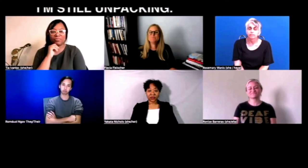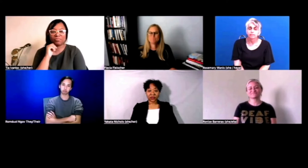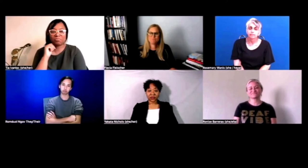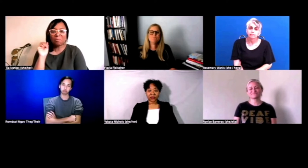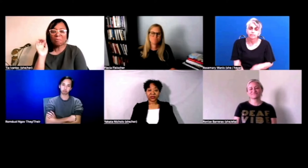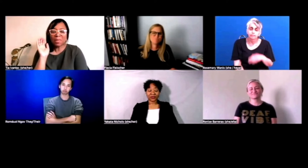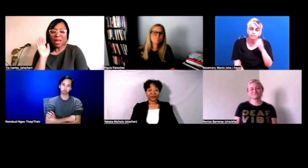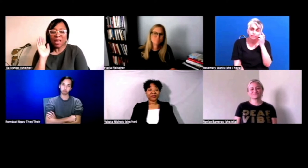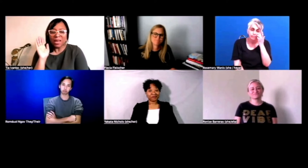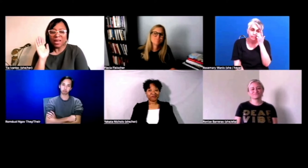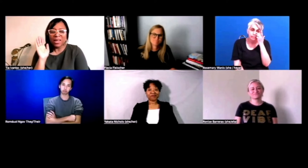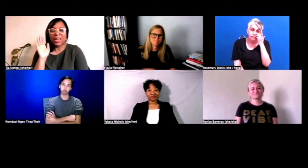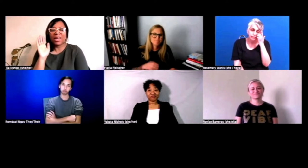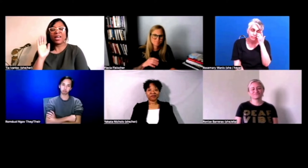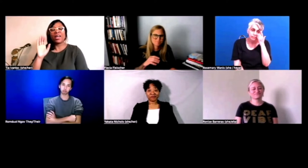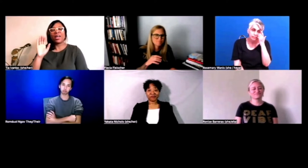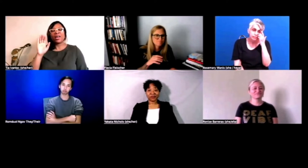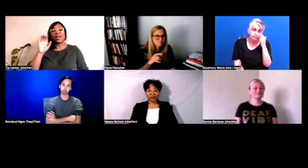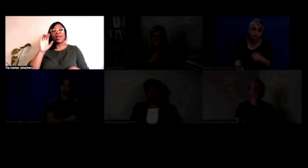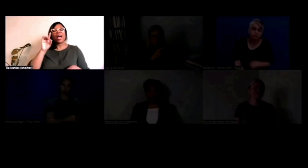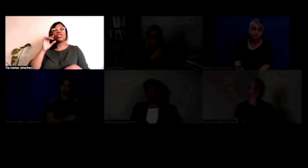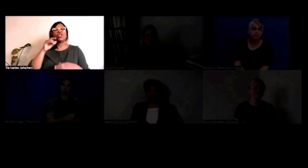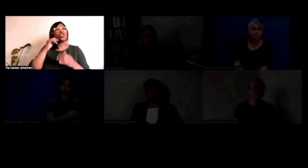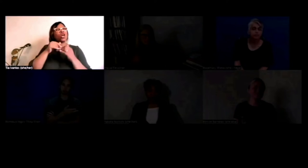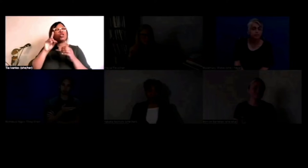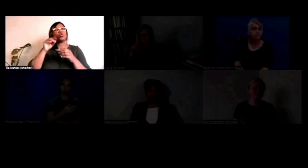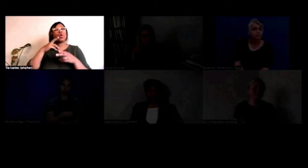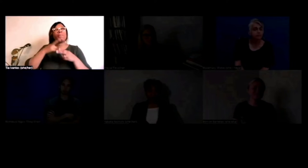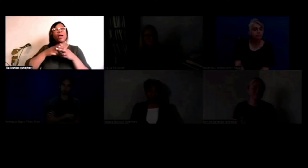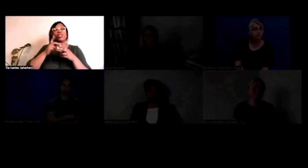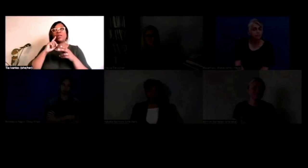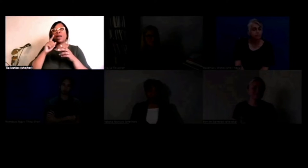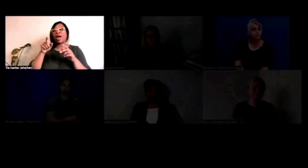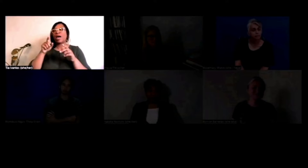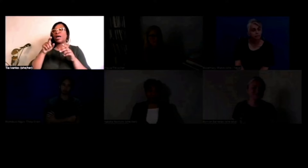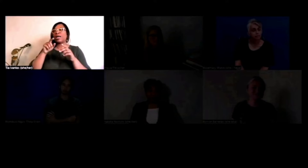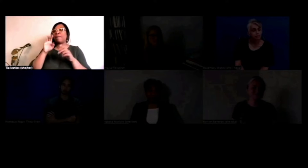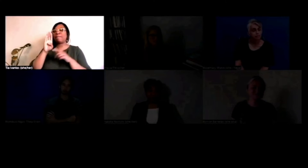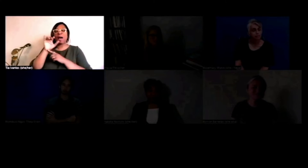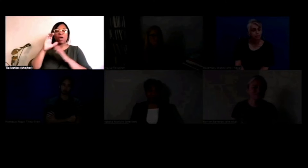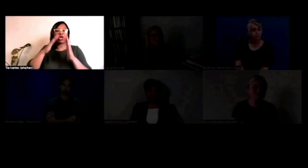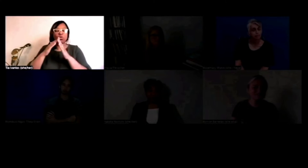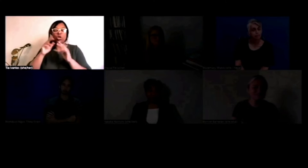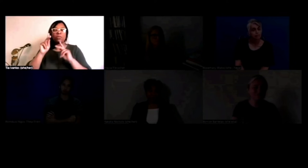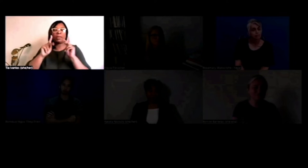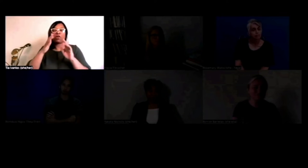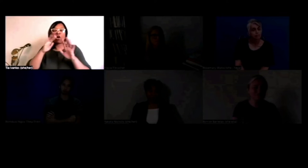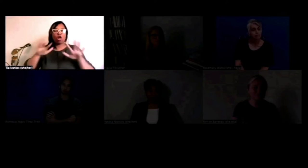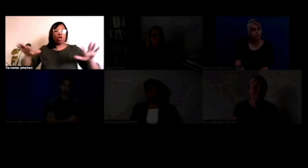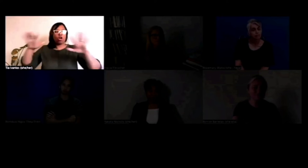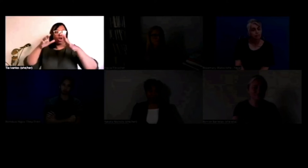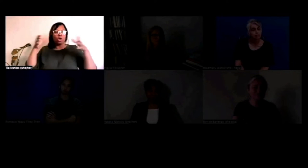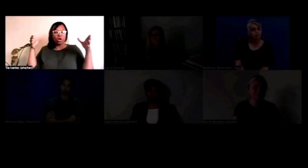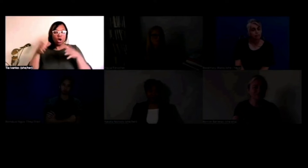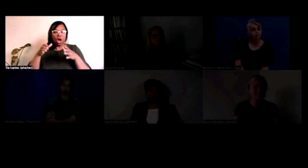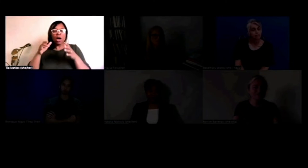know, but it is another piece of hustle I'm still unpacking. Oh, yeah, Tia. I do want to mention, you know, that BIPOC